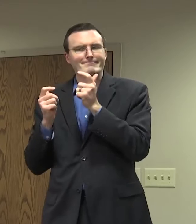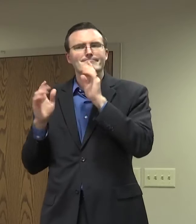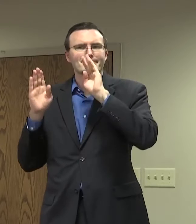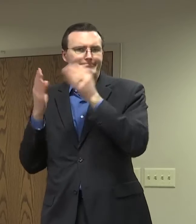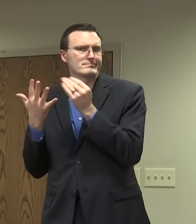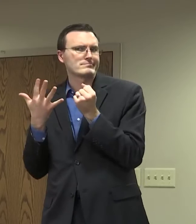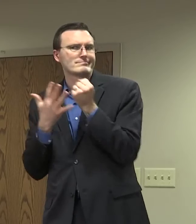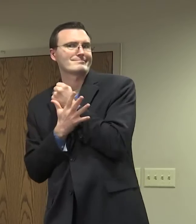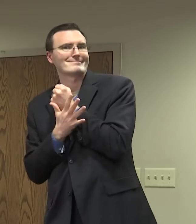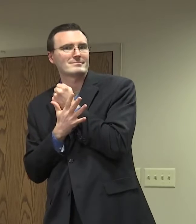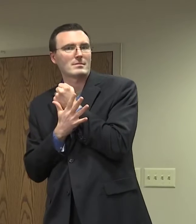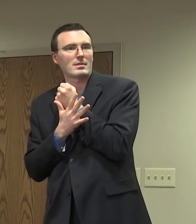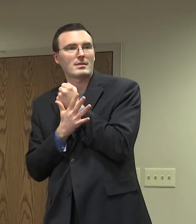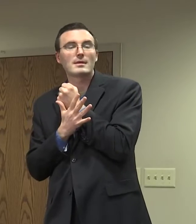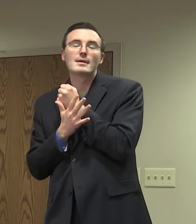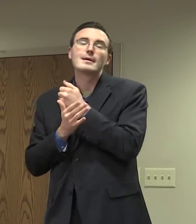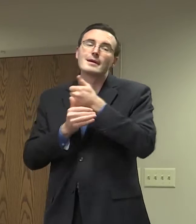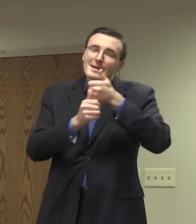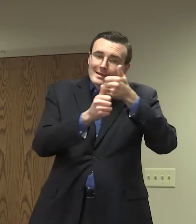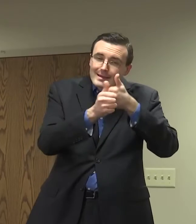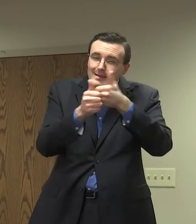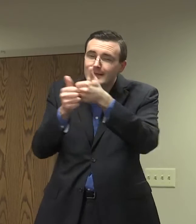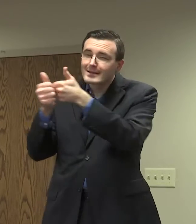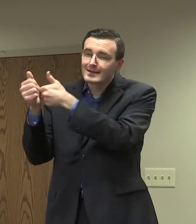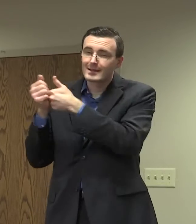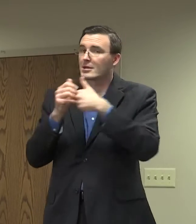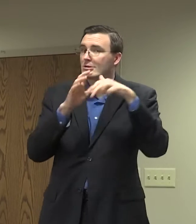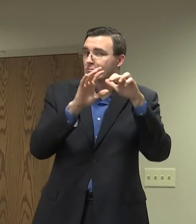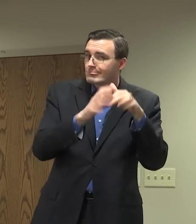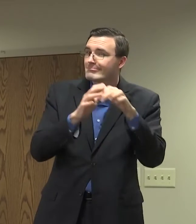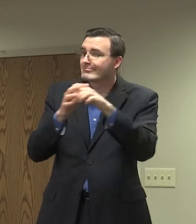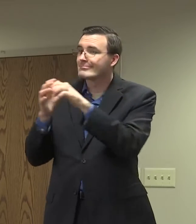offered that. And every system is working through that process.